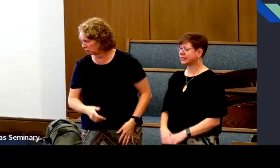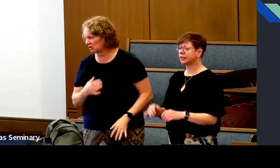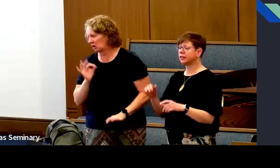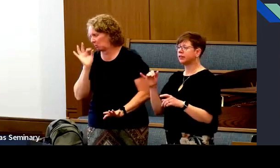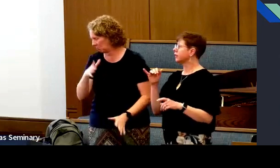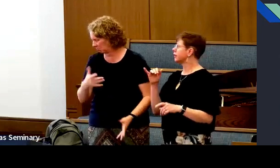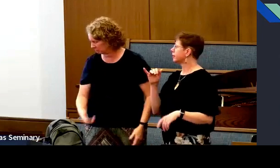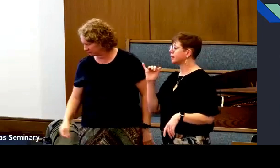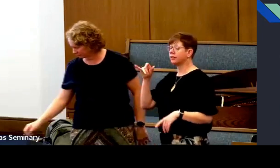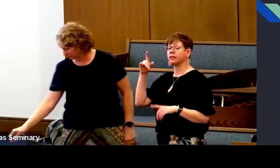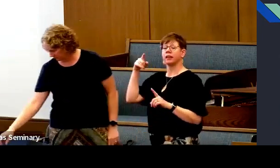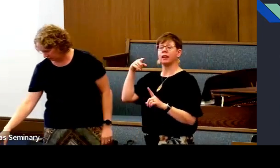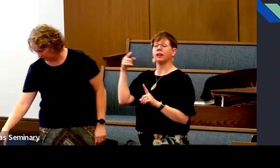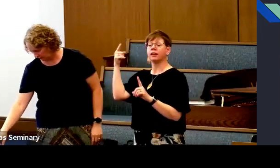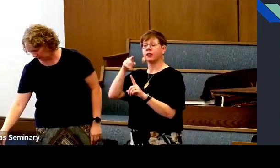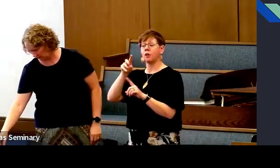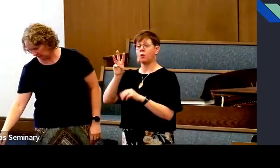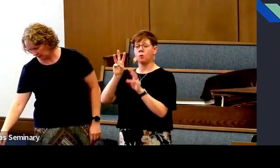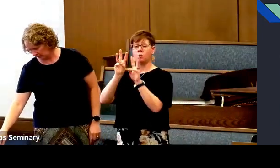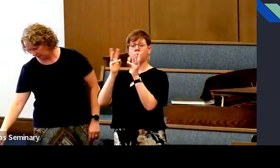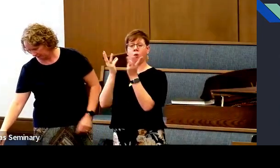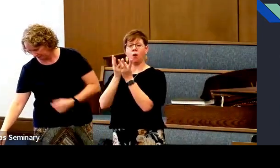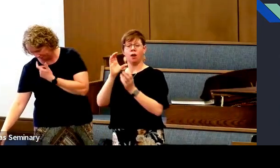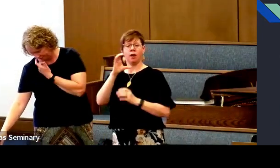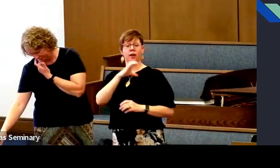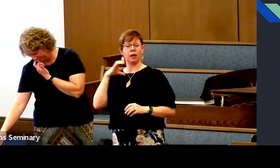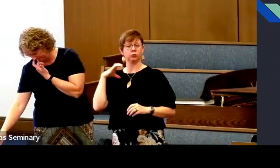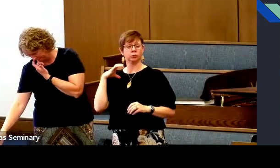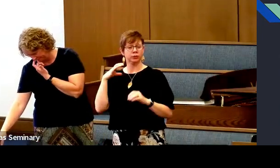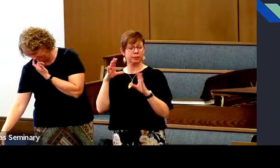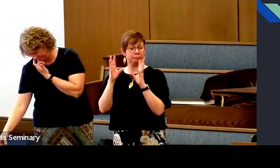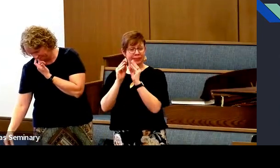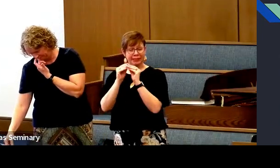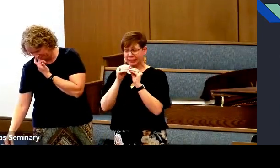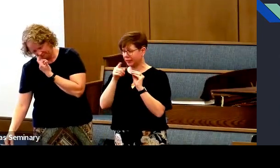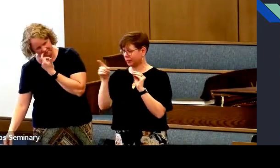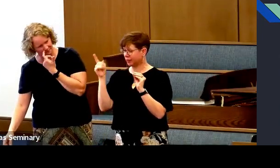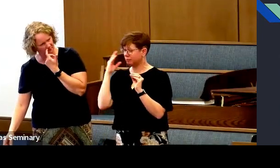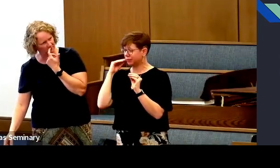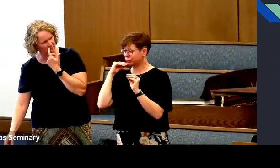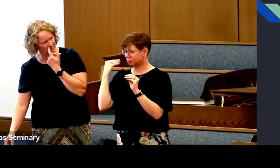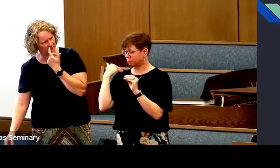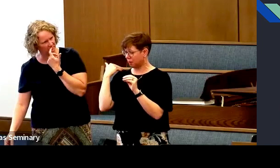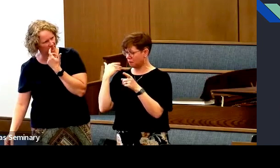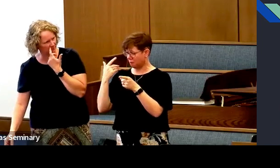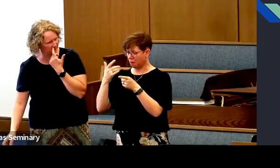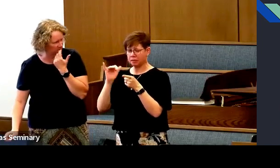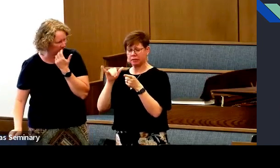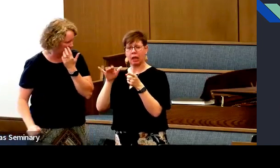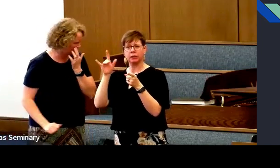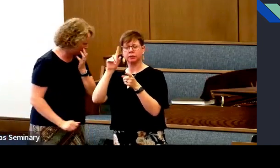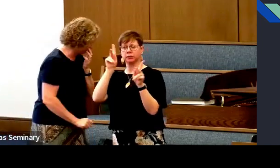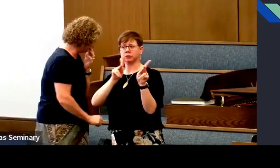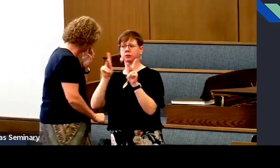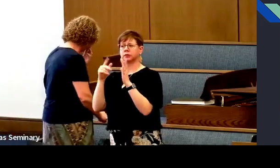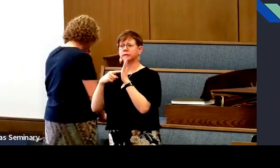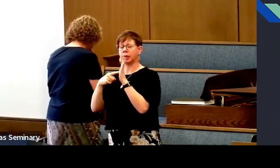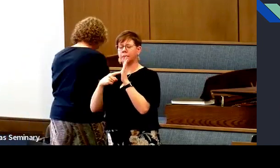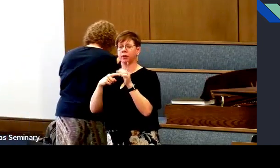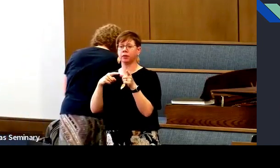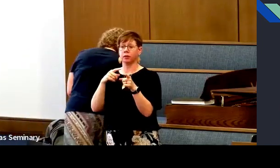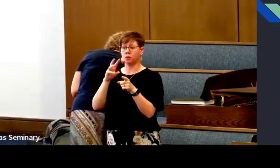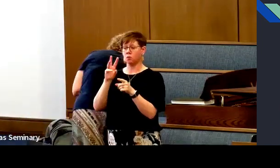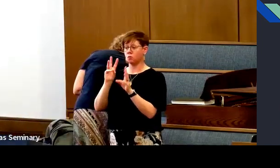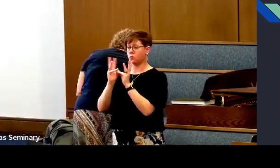we kind of, kind of limit that. But as they get into the youth, that's when we really start training it. Now, in the ward council meeting, maybe you've experienced that